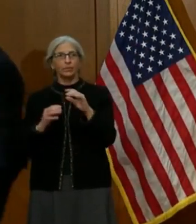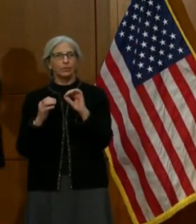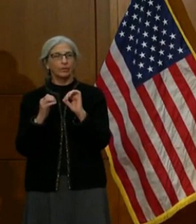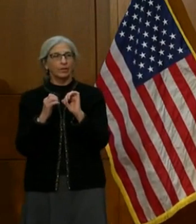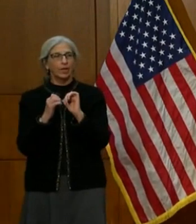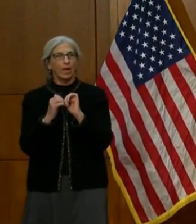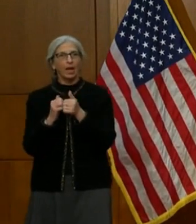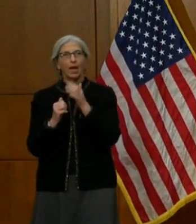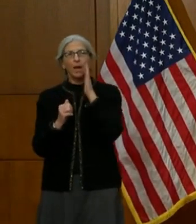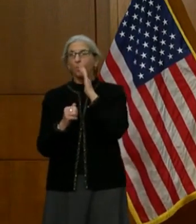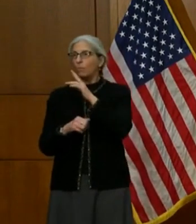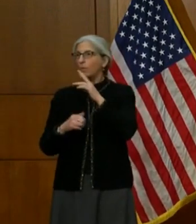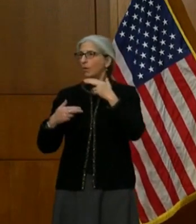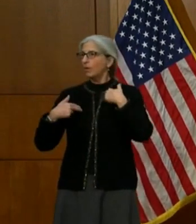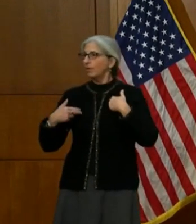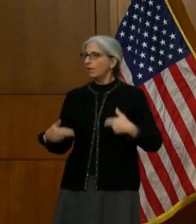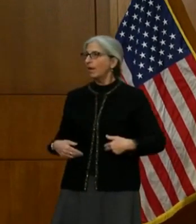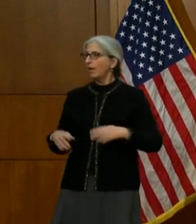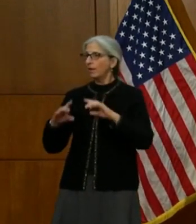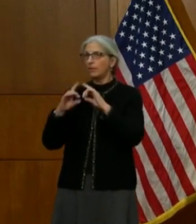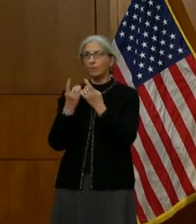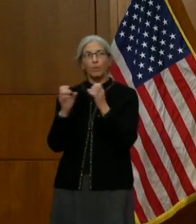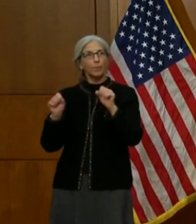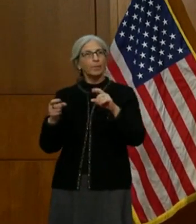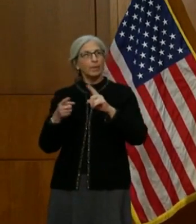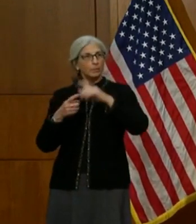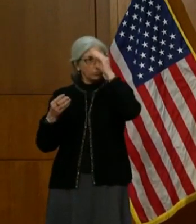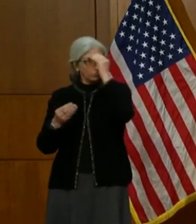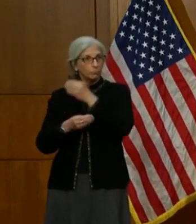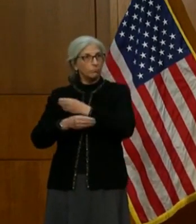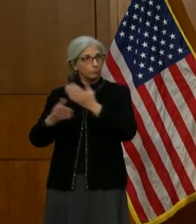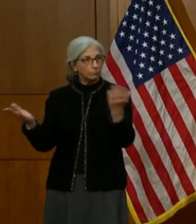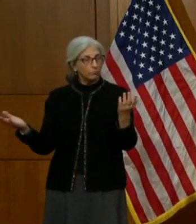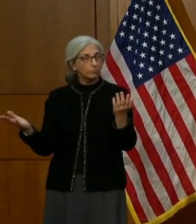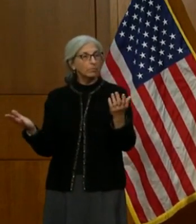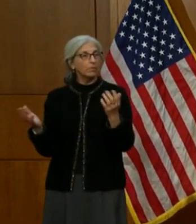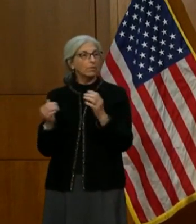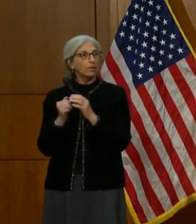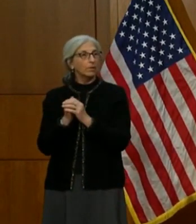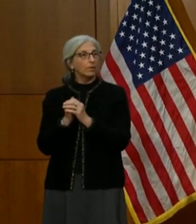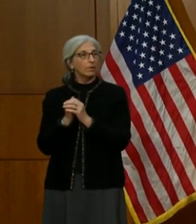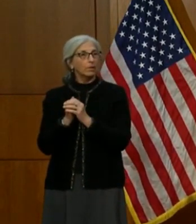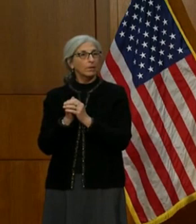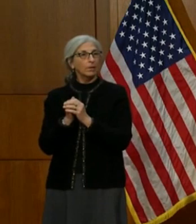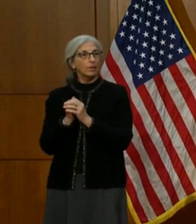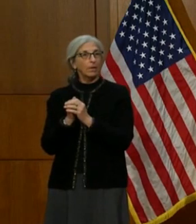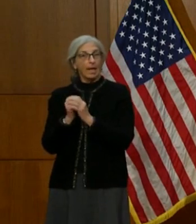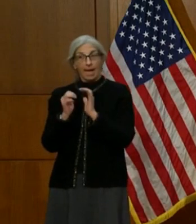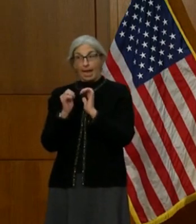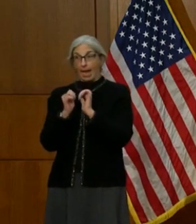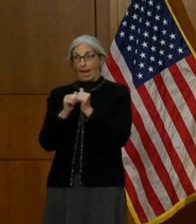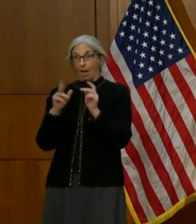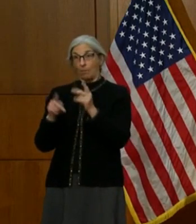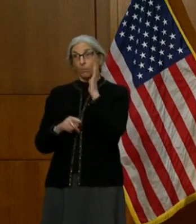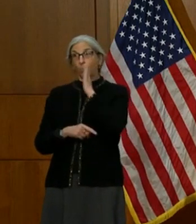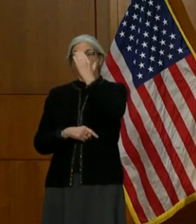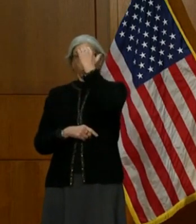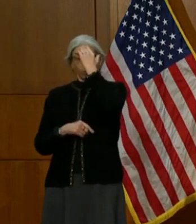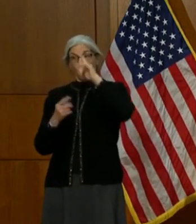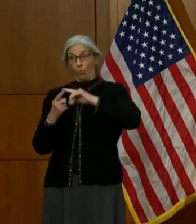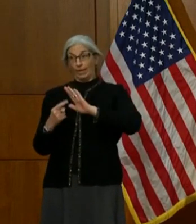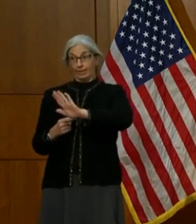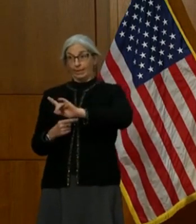health department get information out for people in the Commonwealth to be able to sign up and